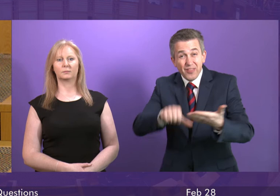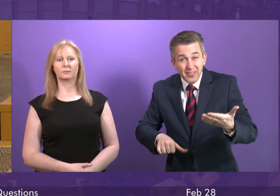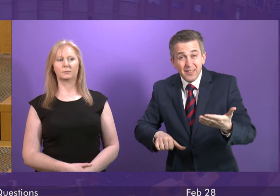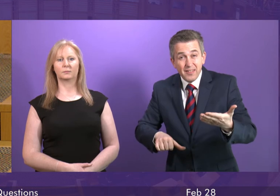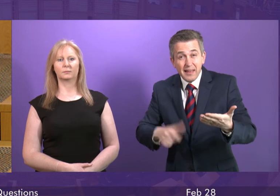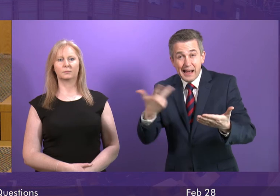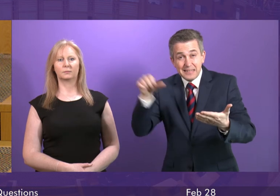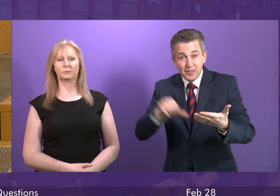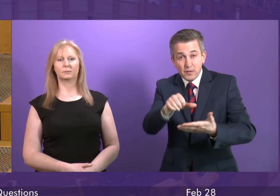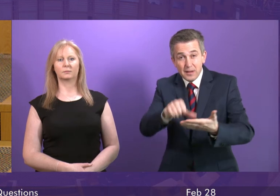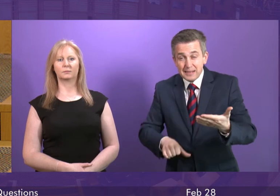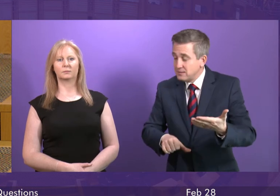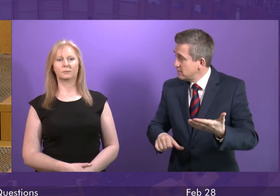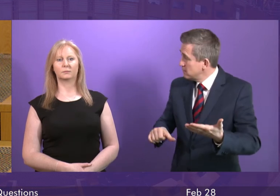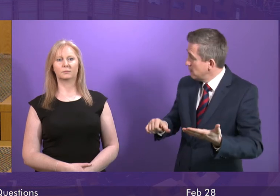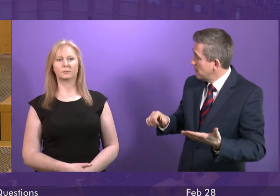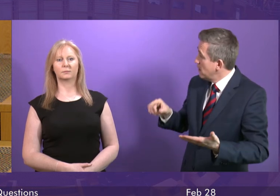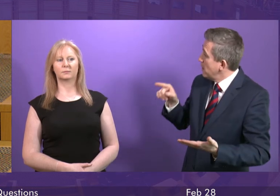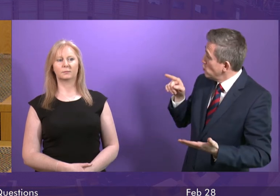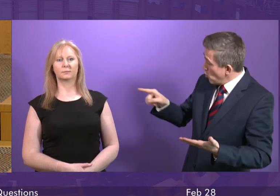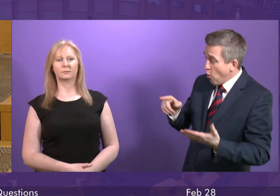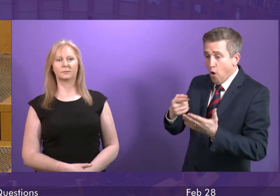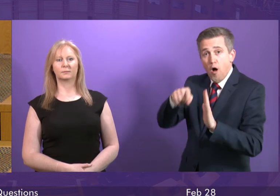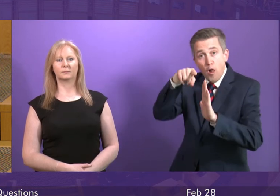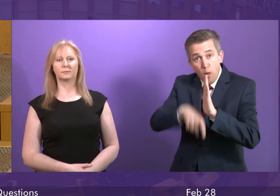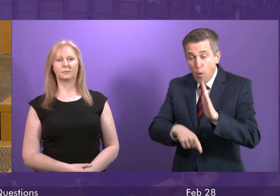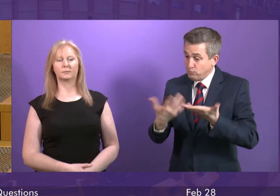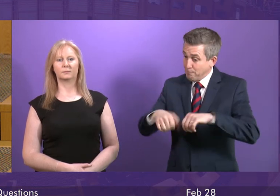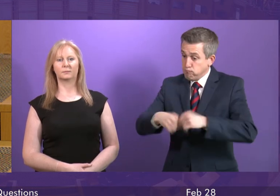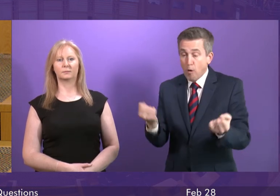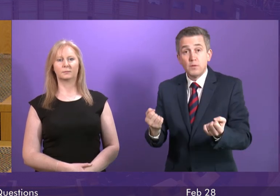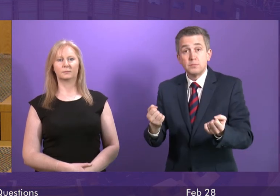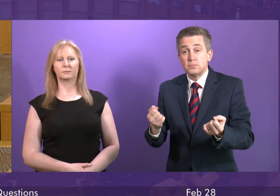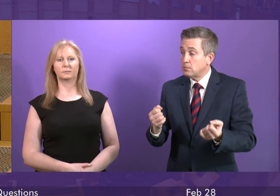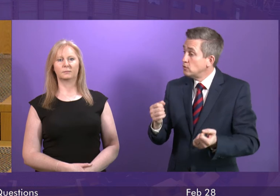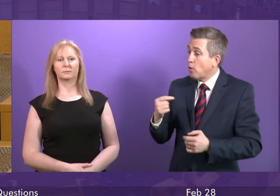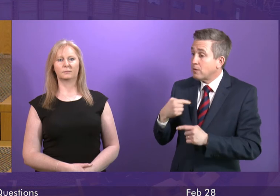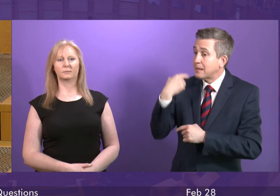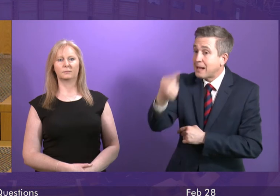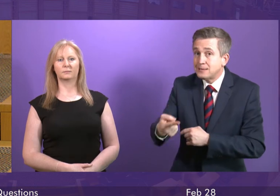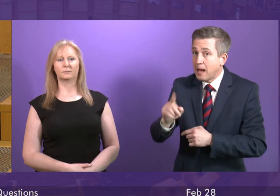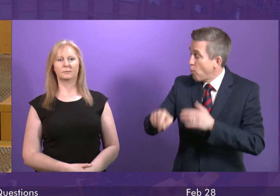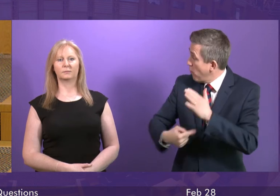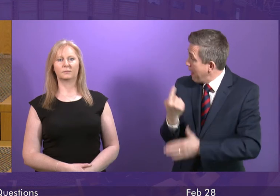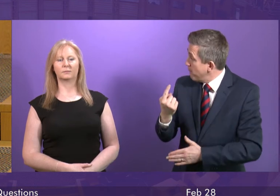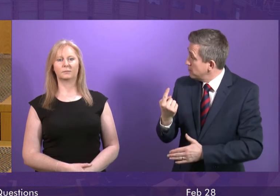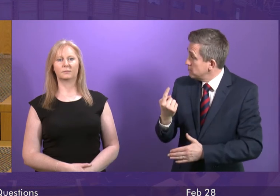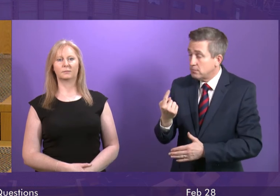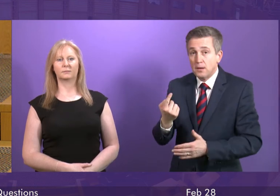for the First Minister if she breaks her own law next time, and the time after that, and the time after